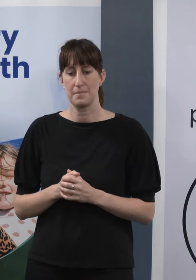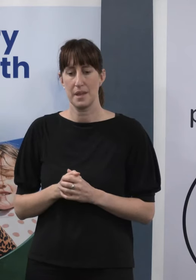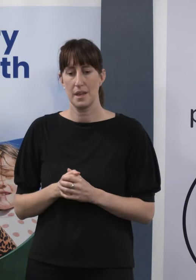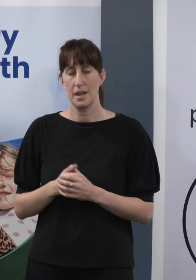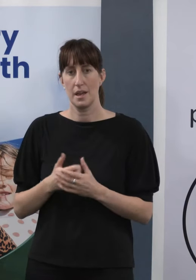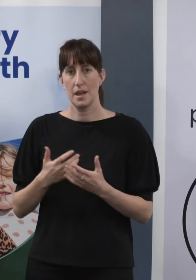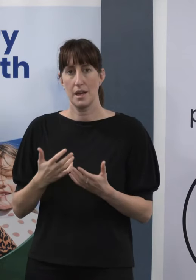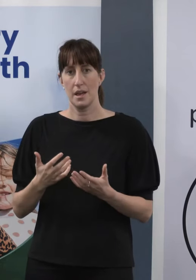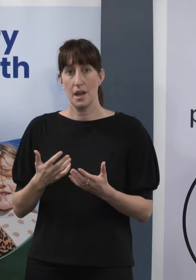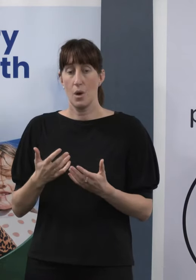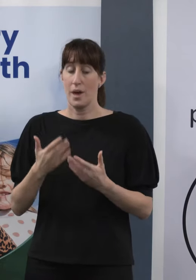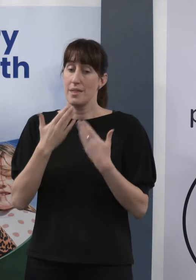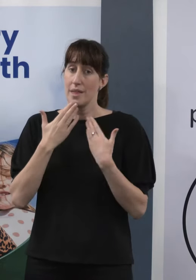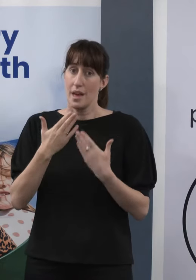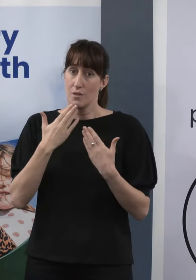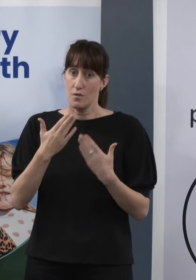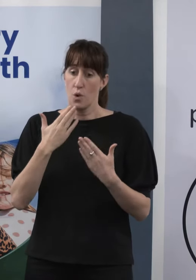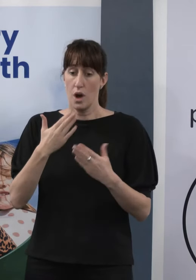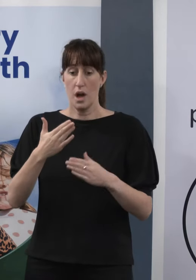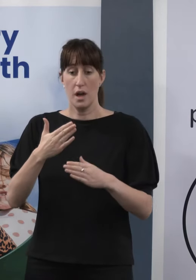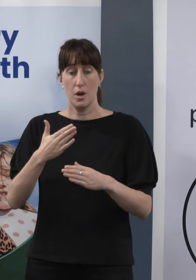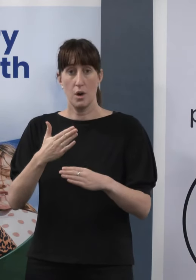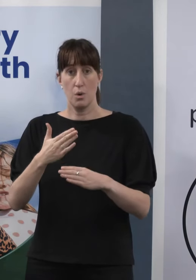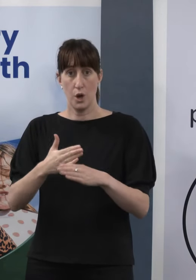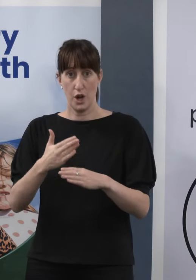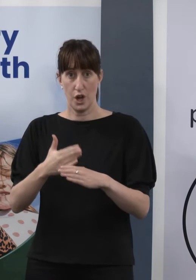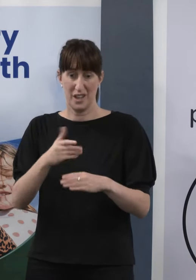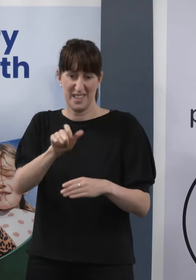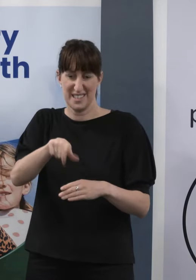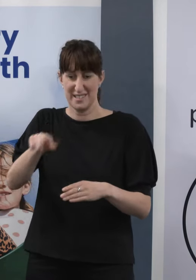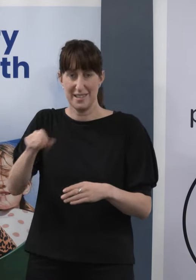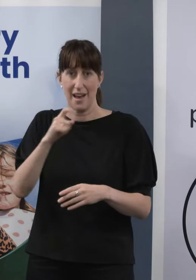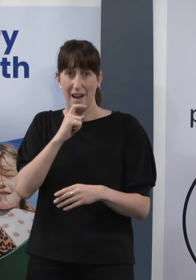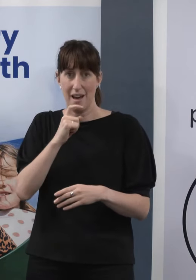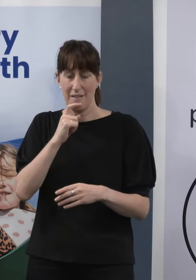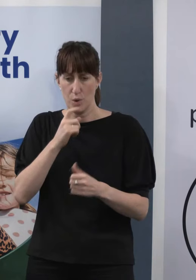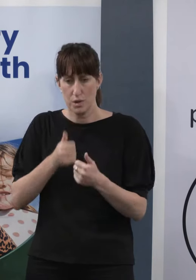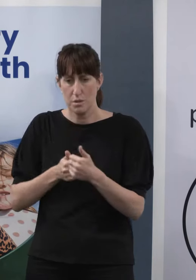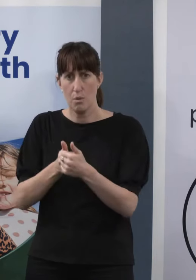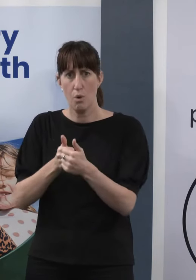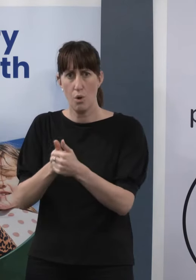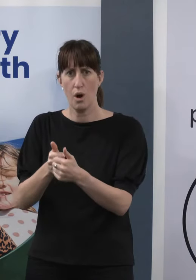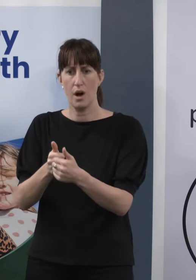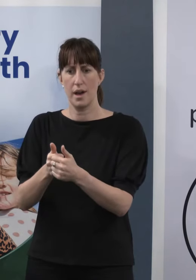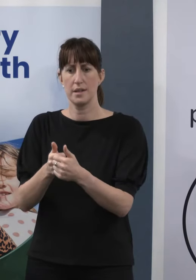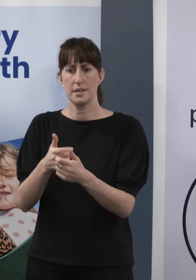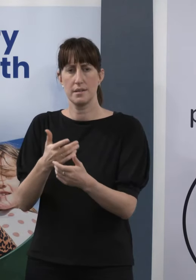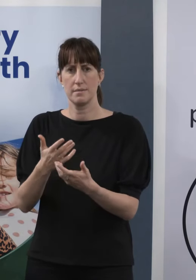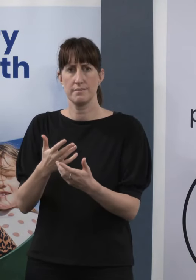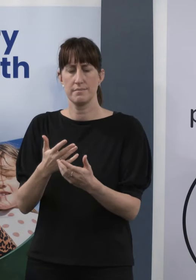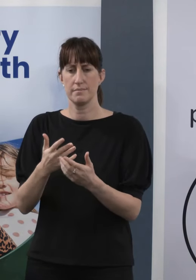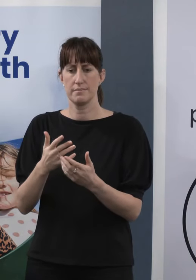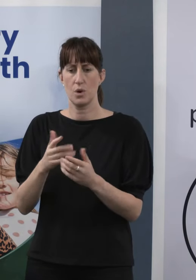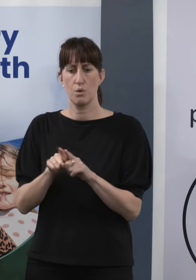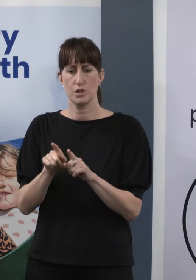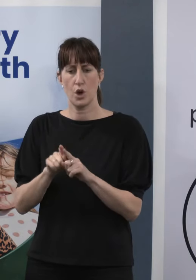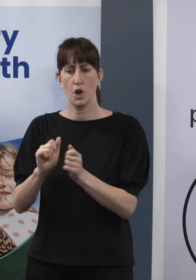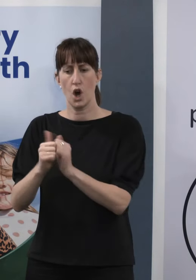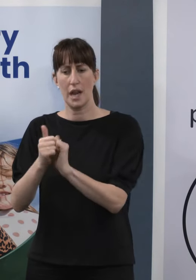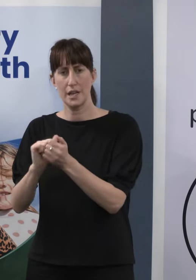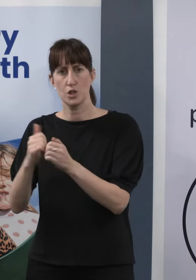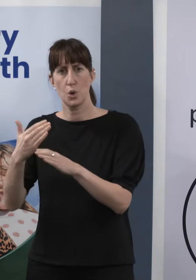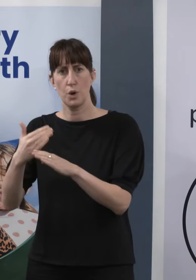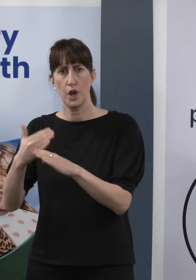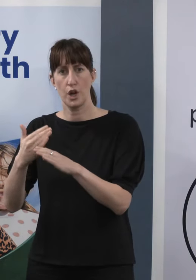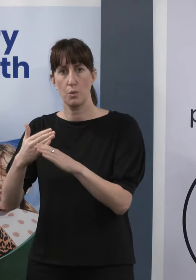to our frontline healthcare teams around the country who are providing excellent support, along with our colleagues that work